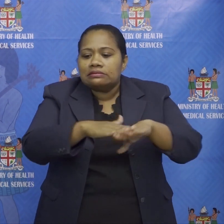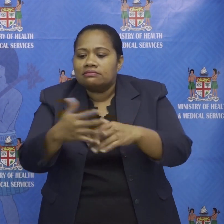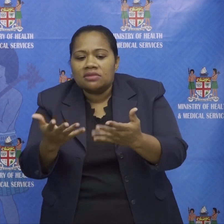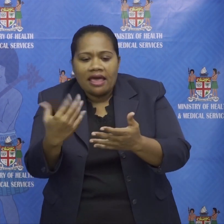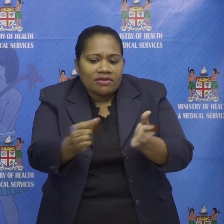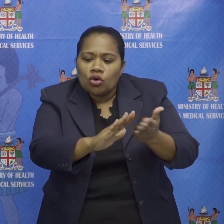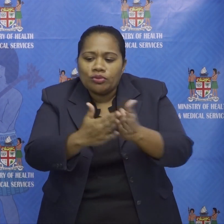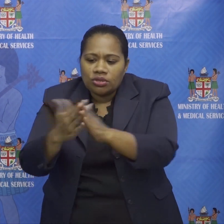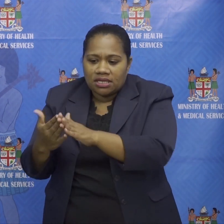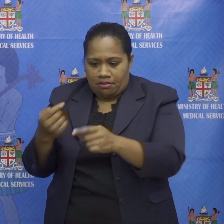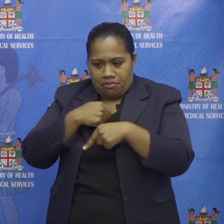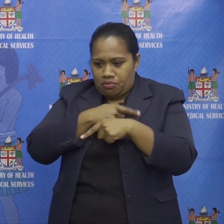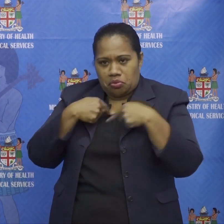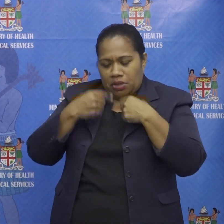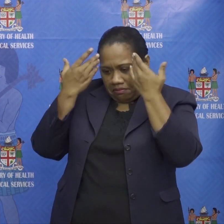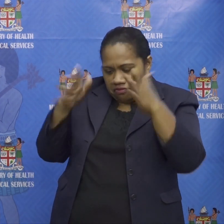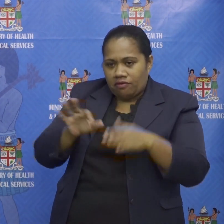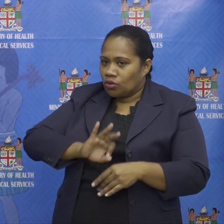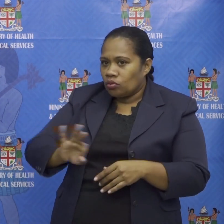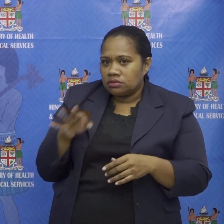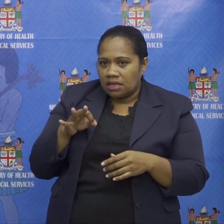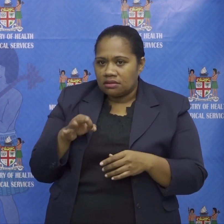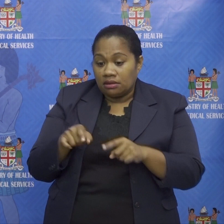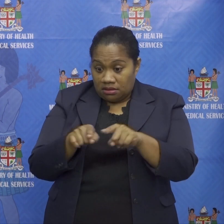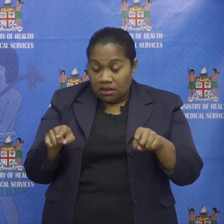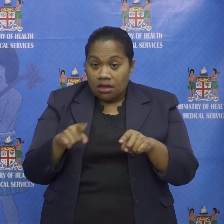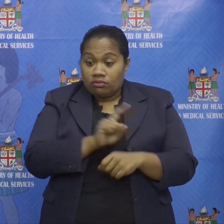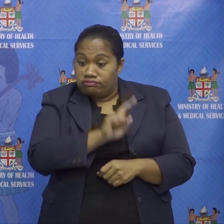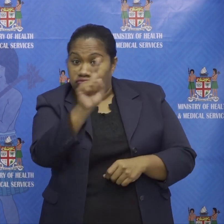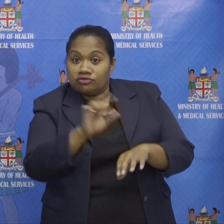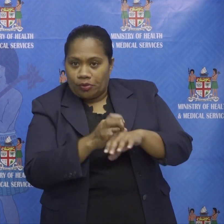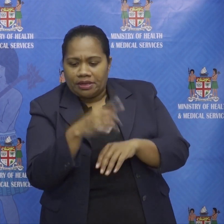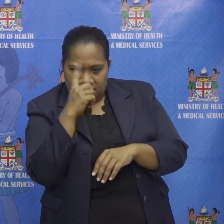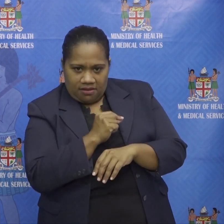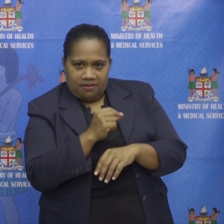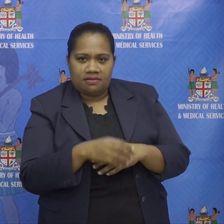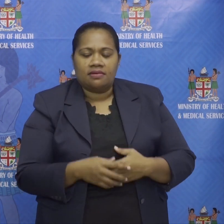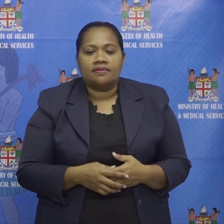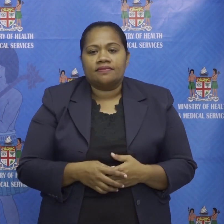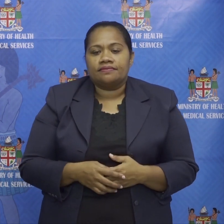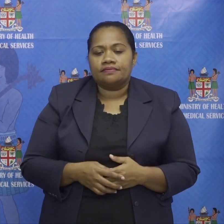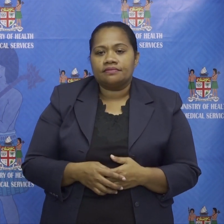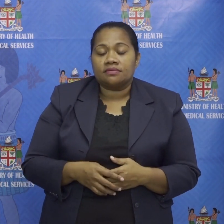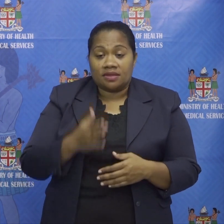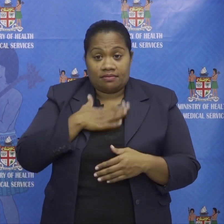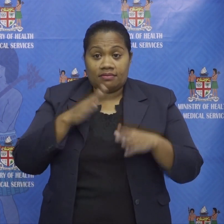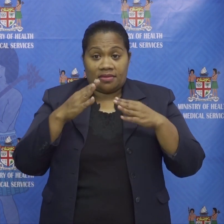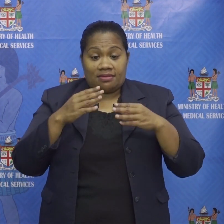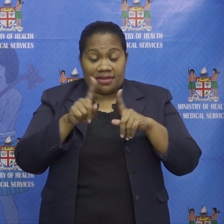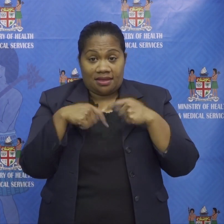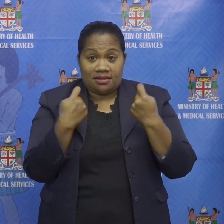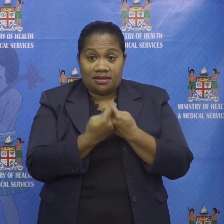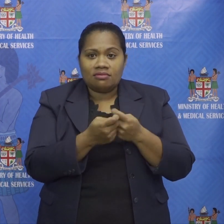my team is fielding a number of requests from businesses and organizations seeking